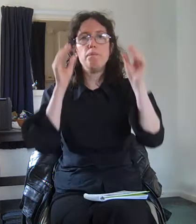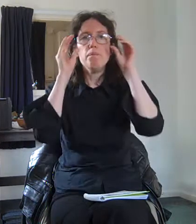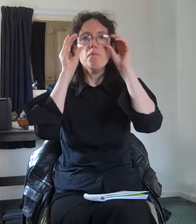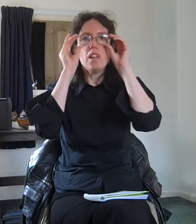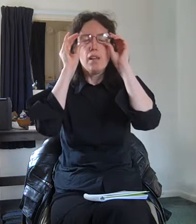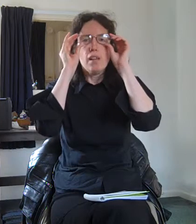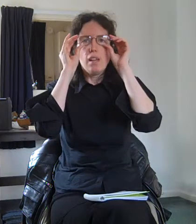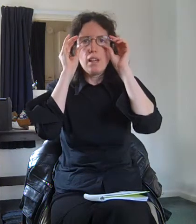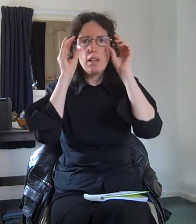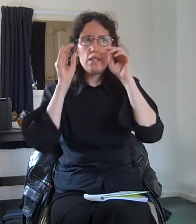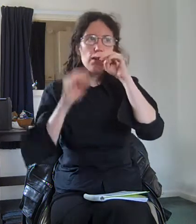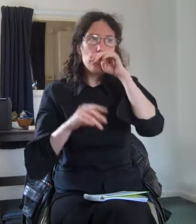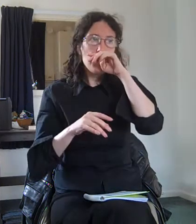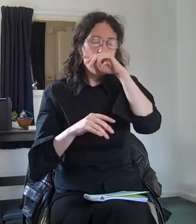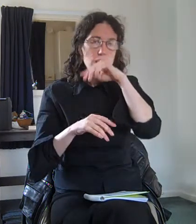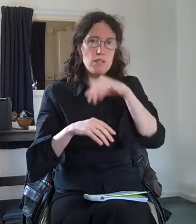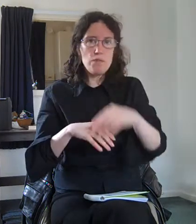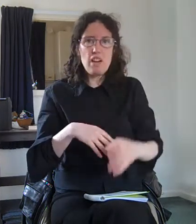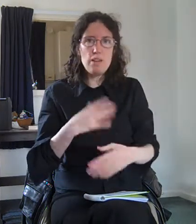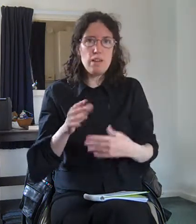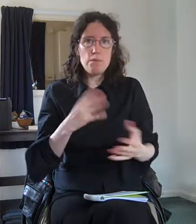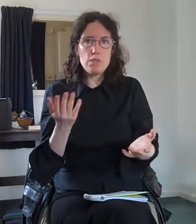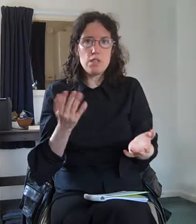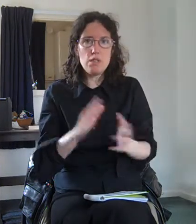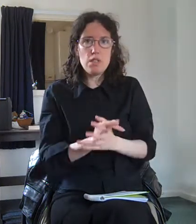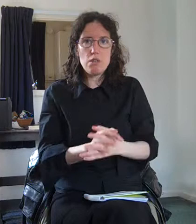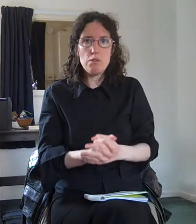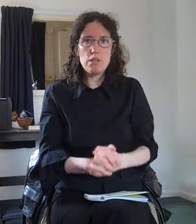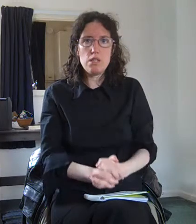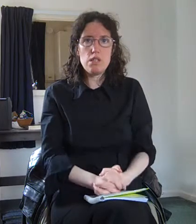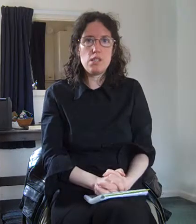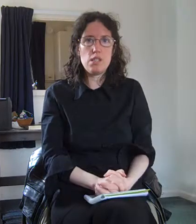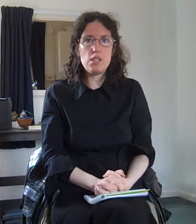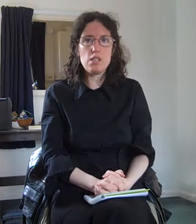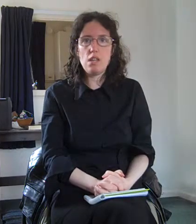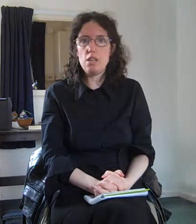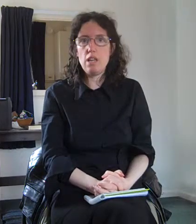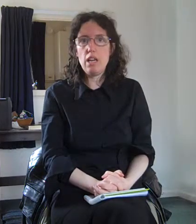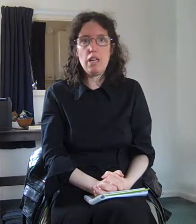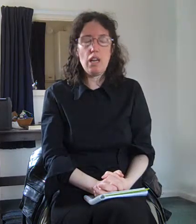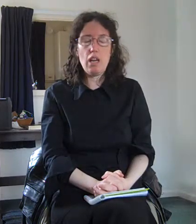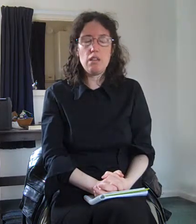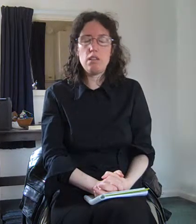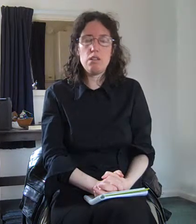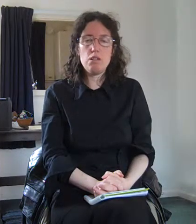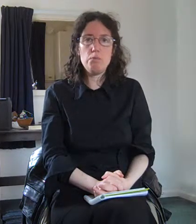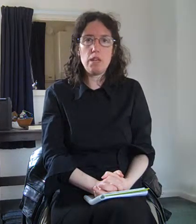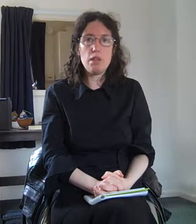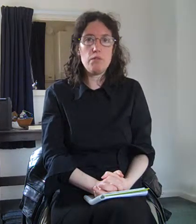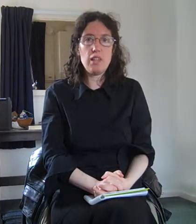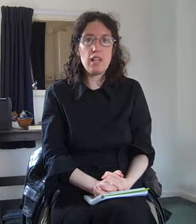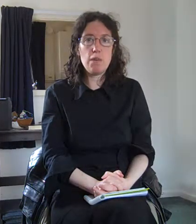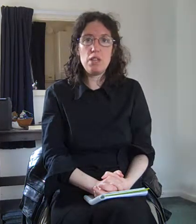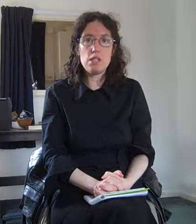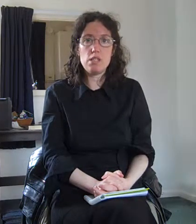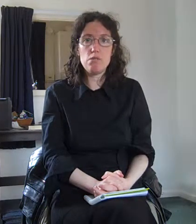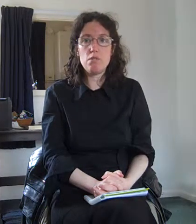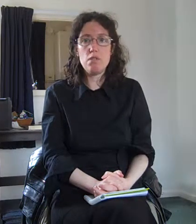and for anything up to two diopters certainly anything you can pick up from the chemist or